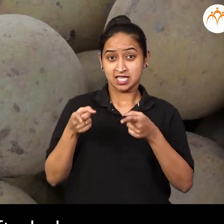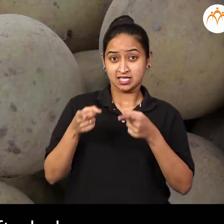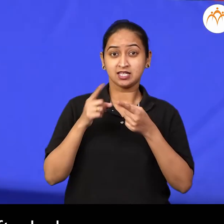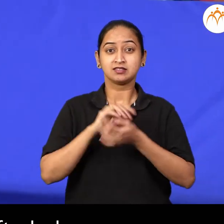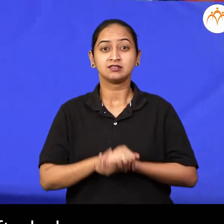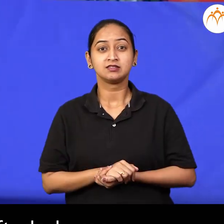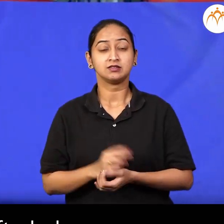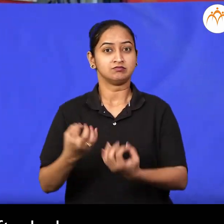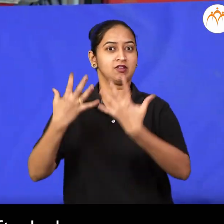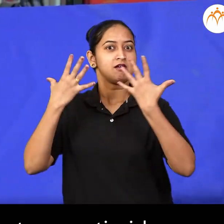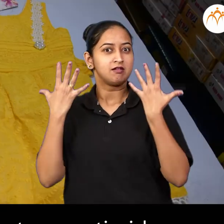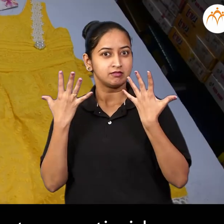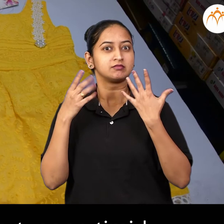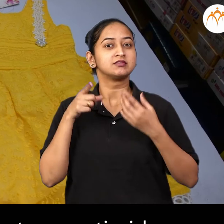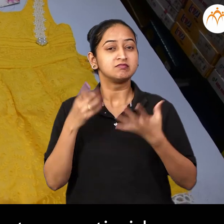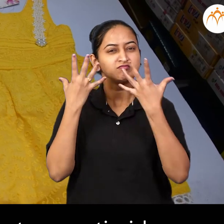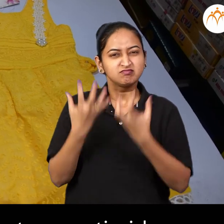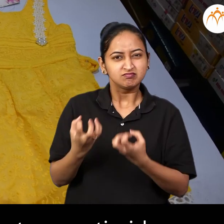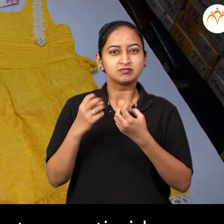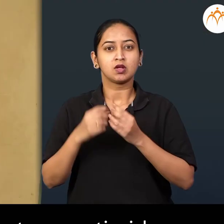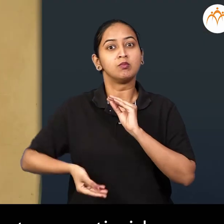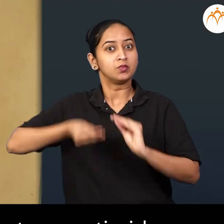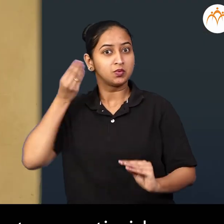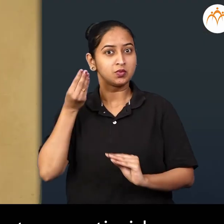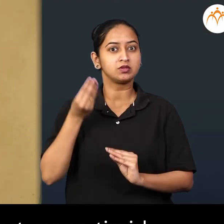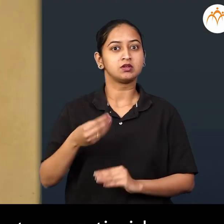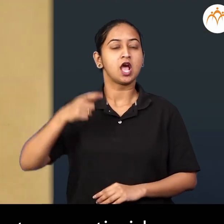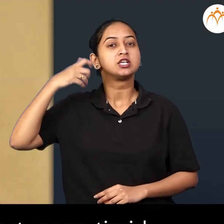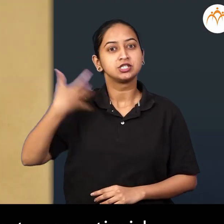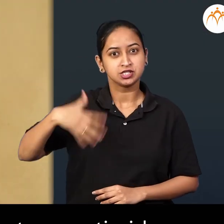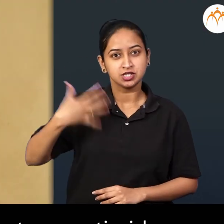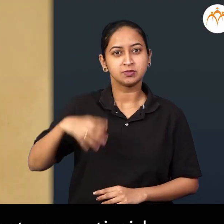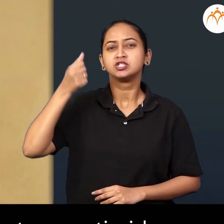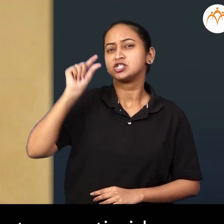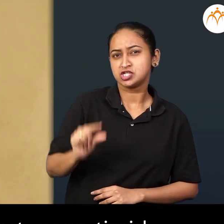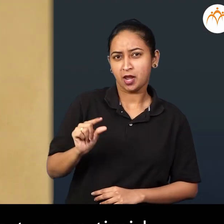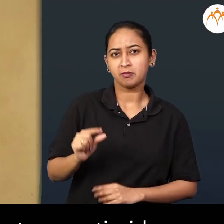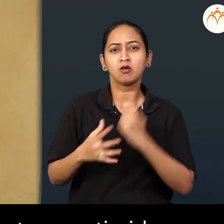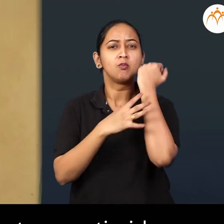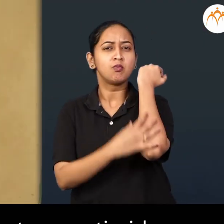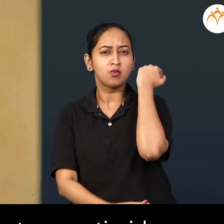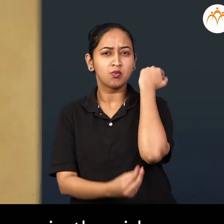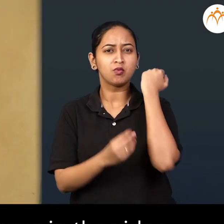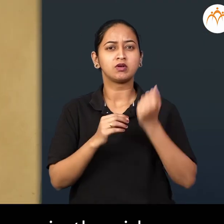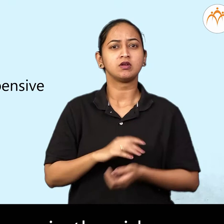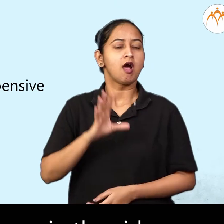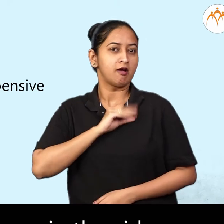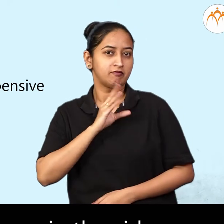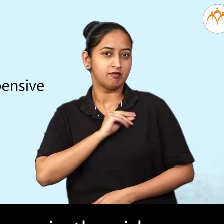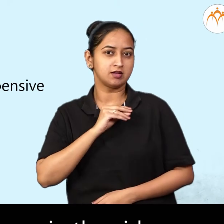more, expensive, short, poor, timid Look at the pictures